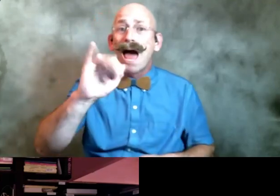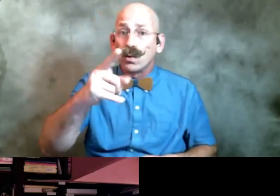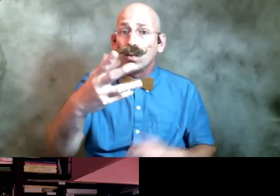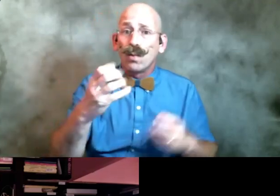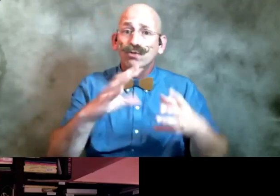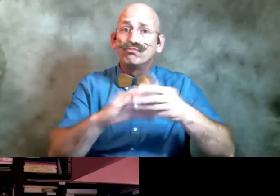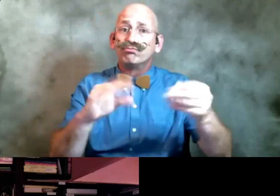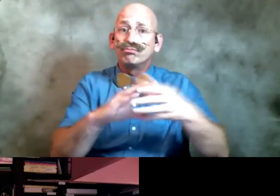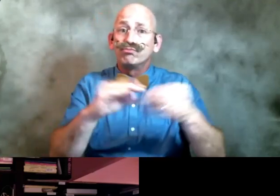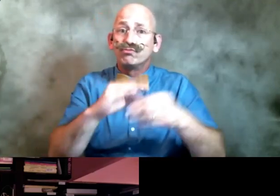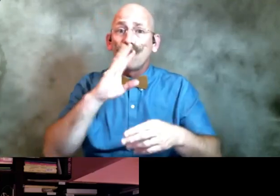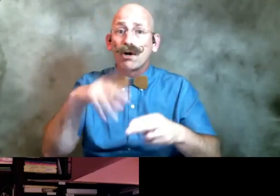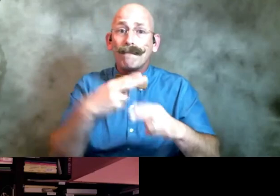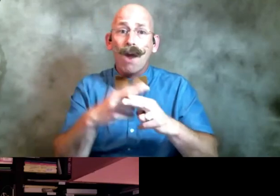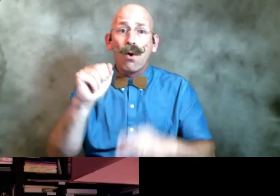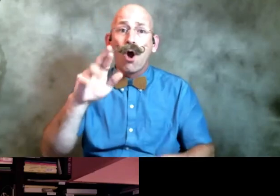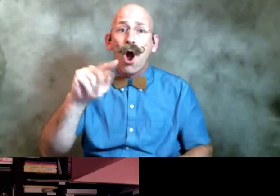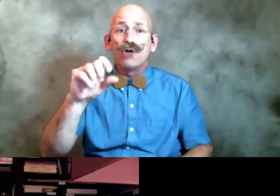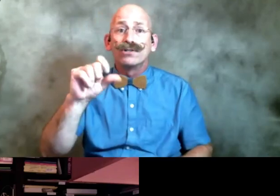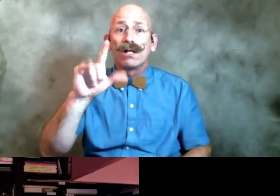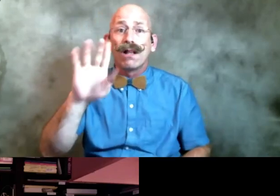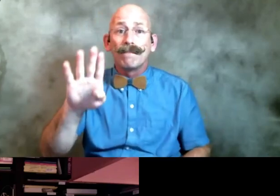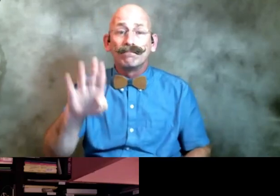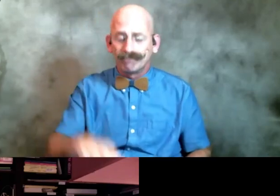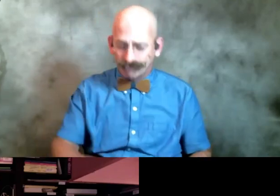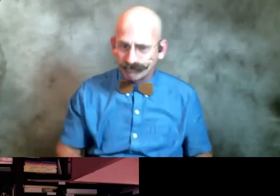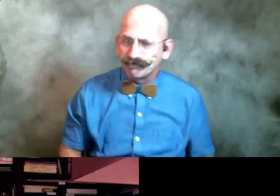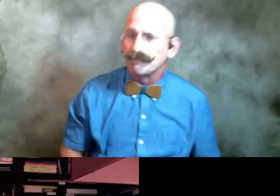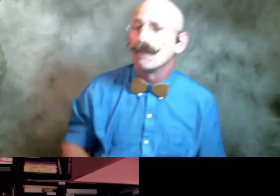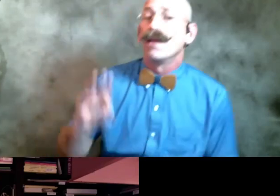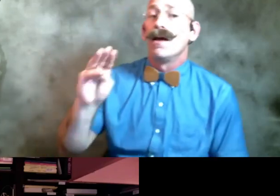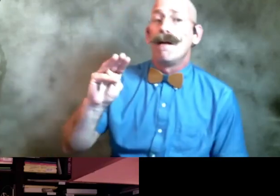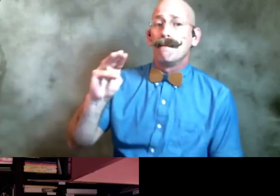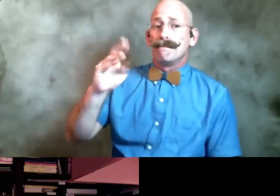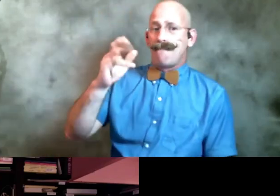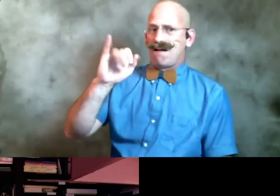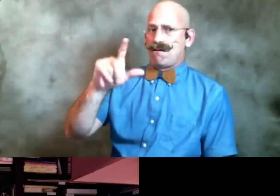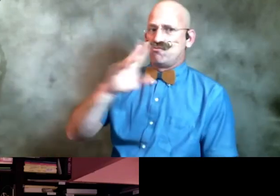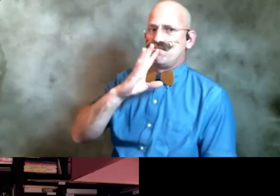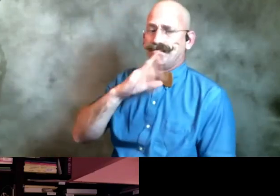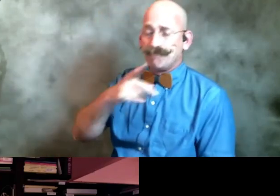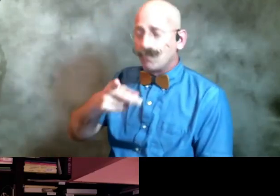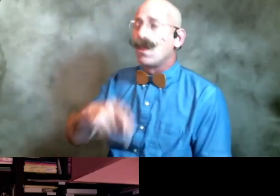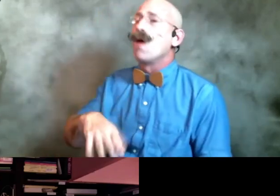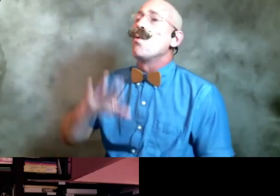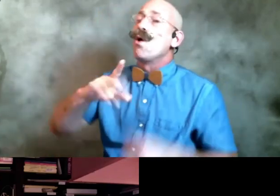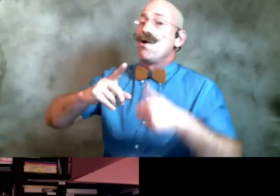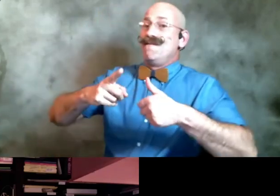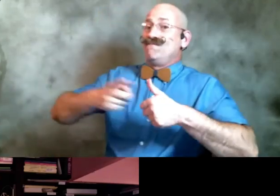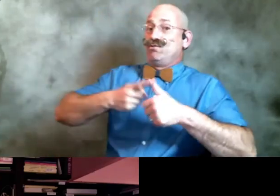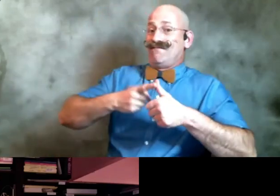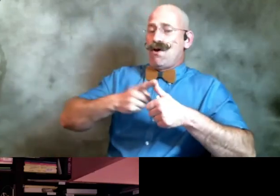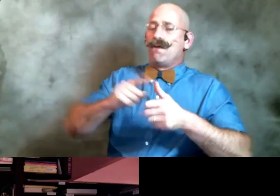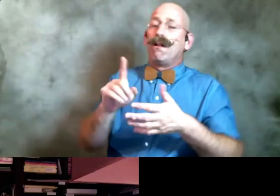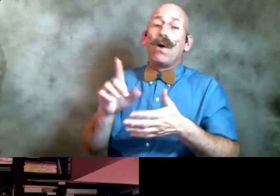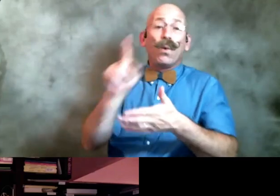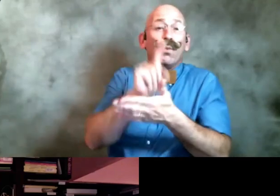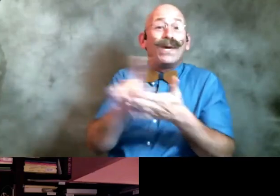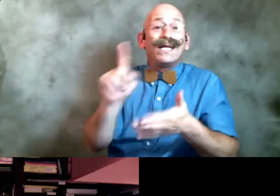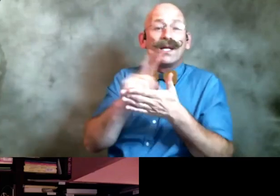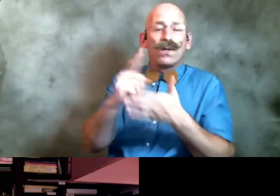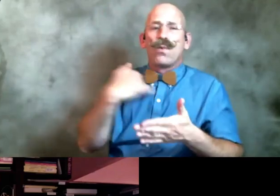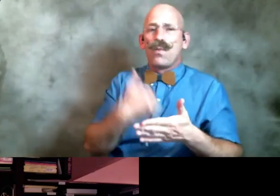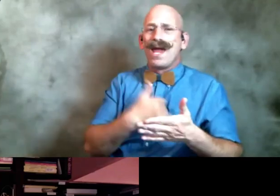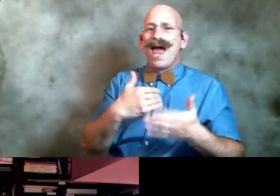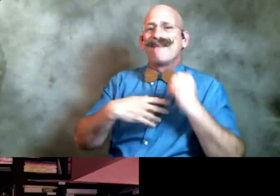yes arts club yeah uh basically i'd like to say that first of all uh weekly we put out a posting